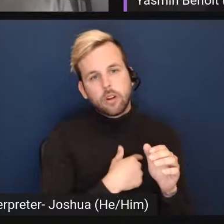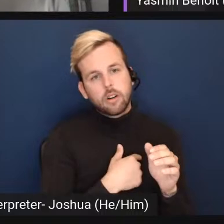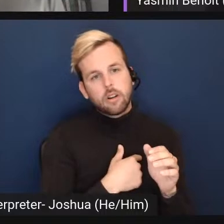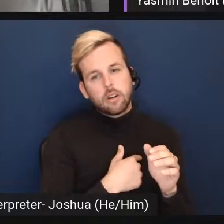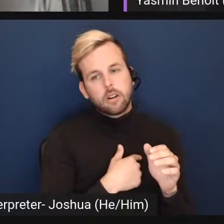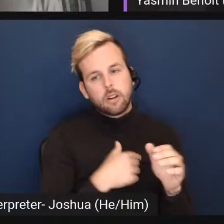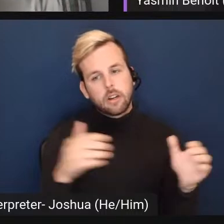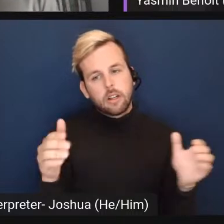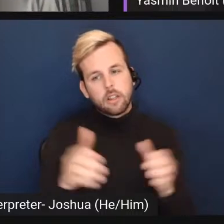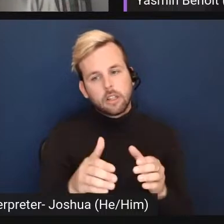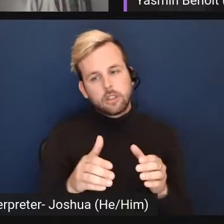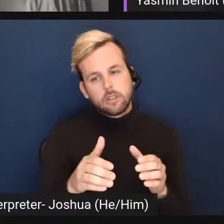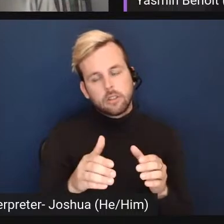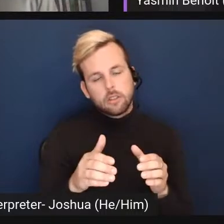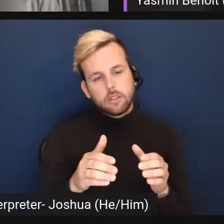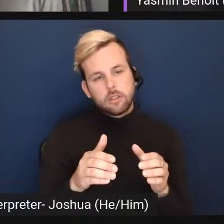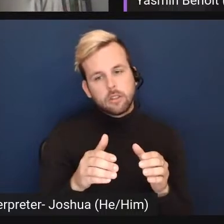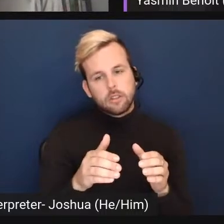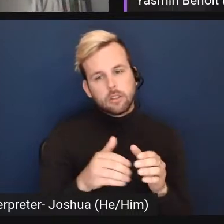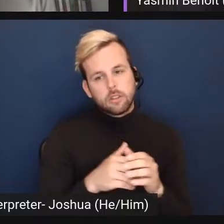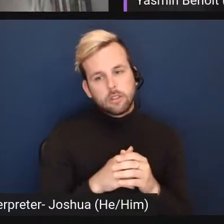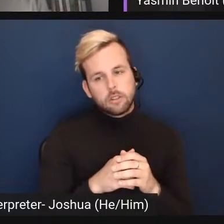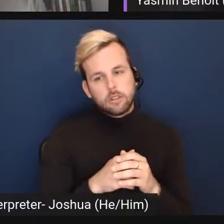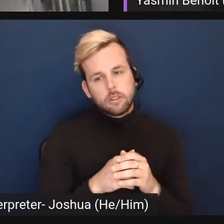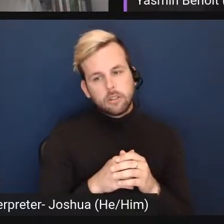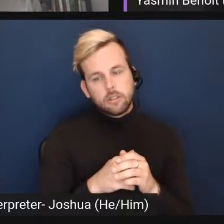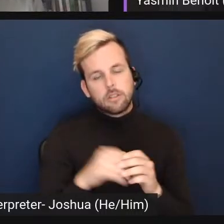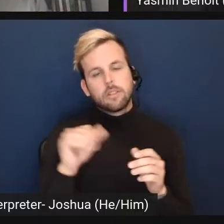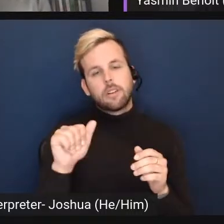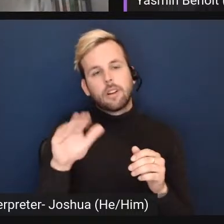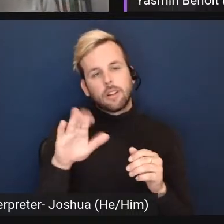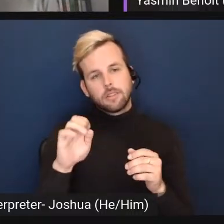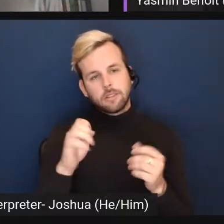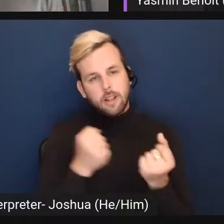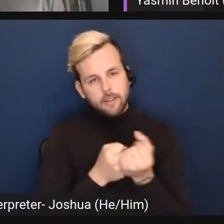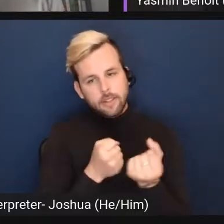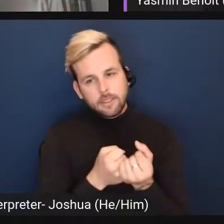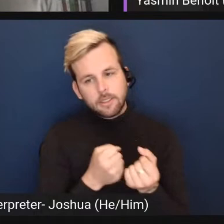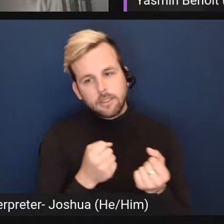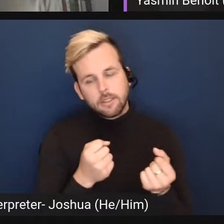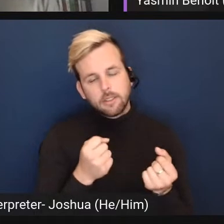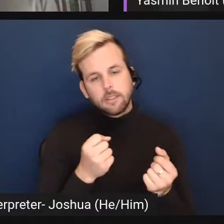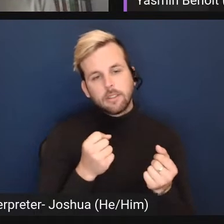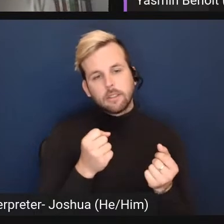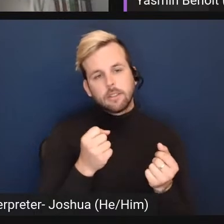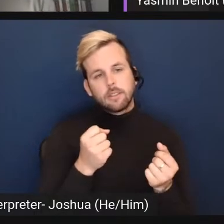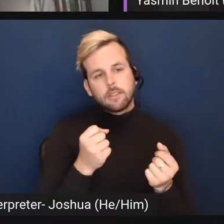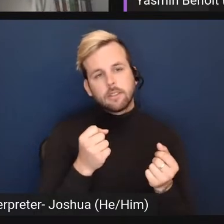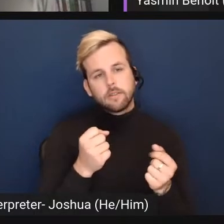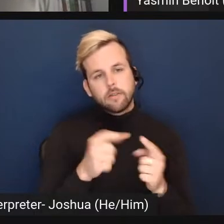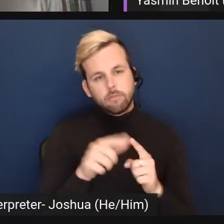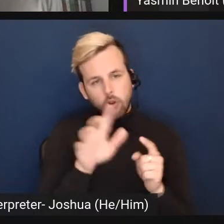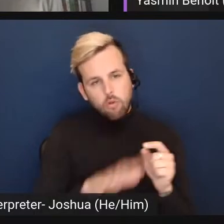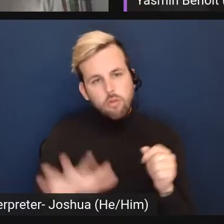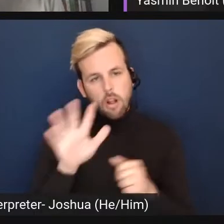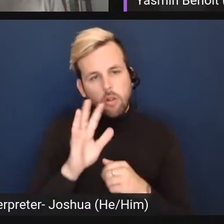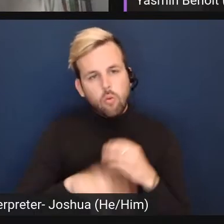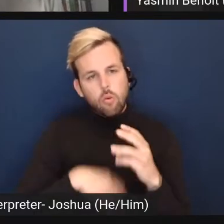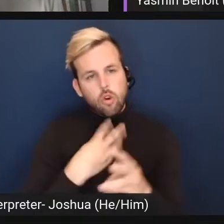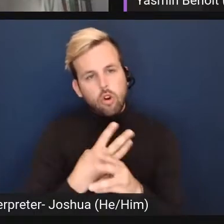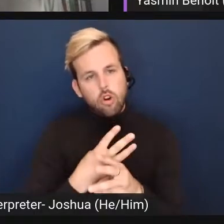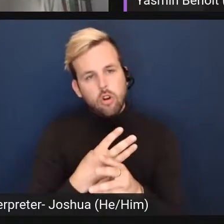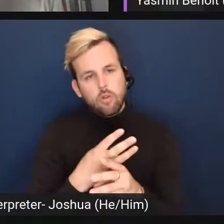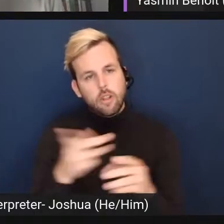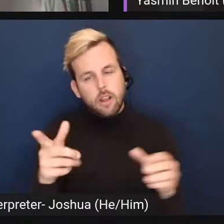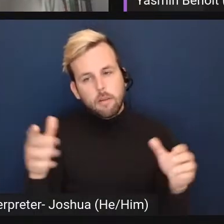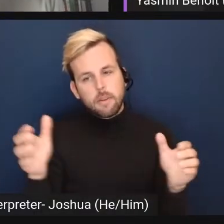of, uh, kind of ACE activists from, um, around the world who come